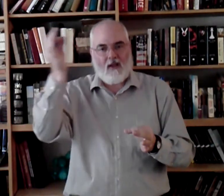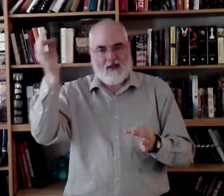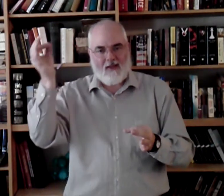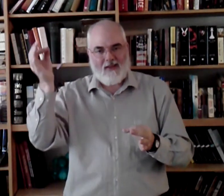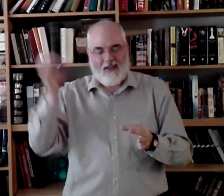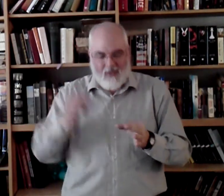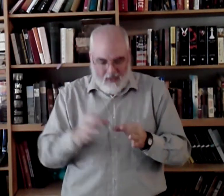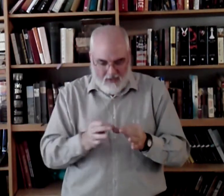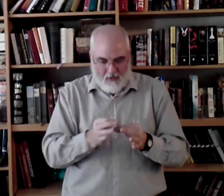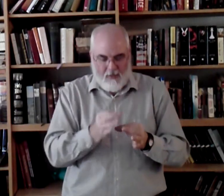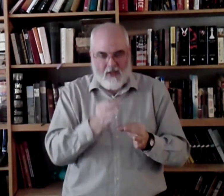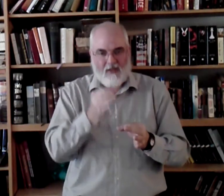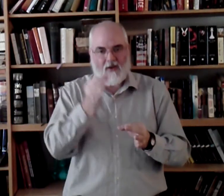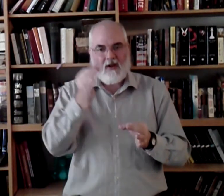a little bit. All right?